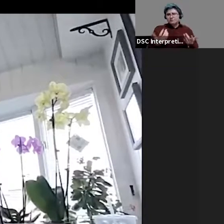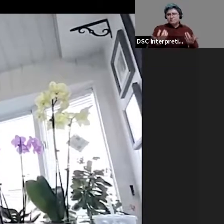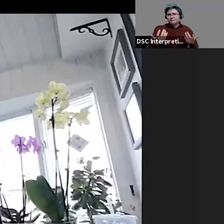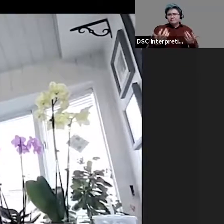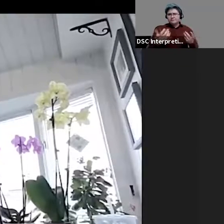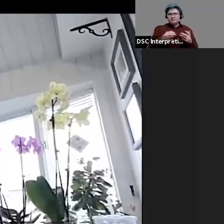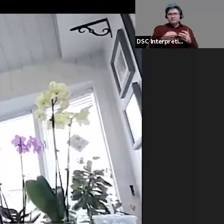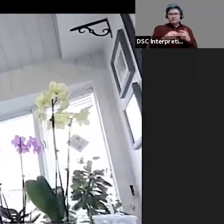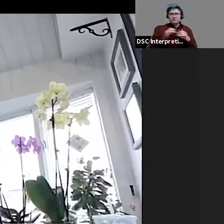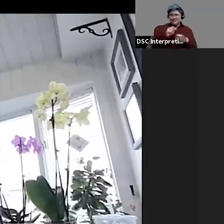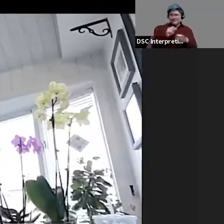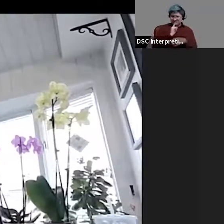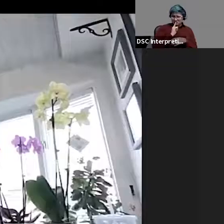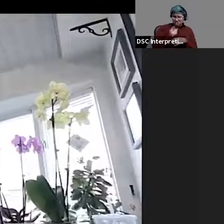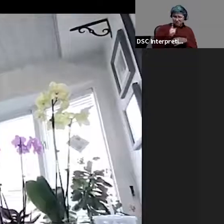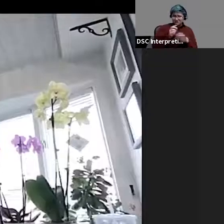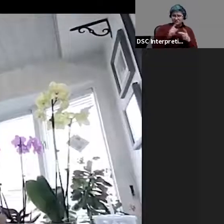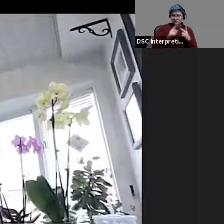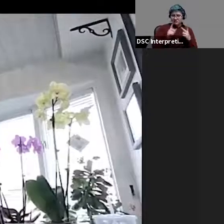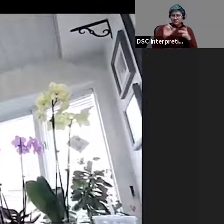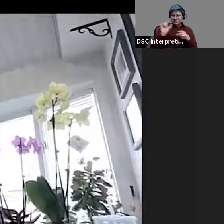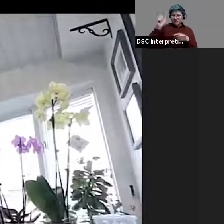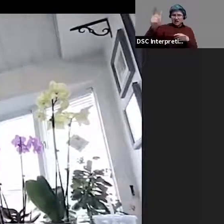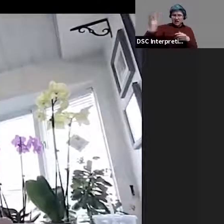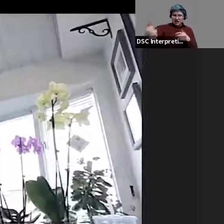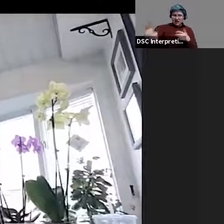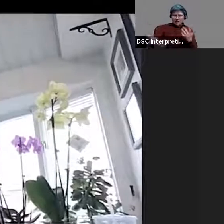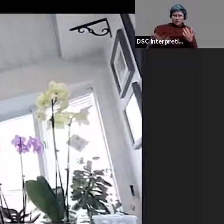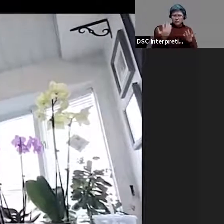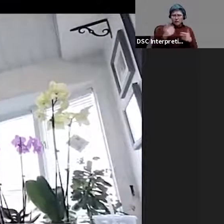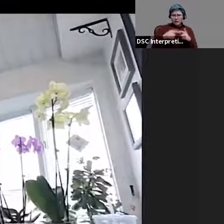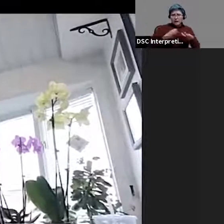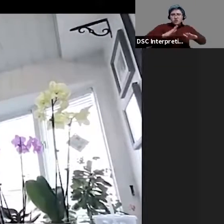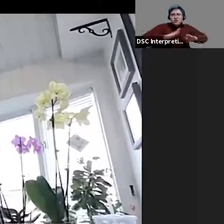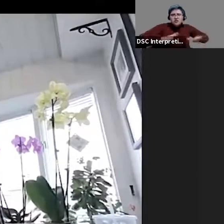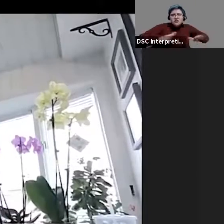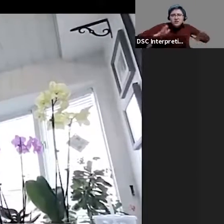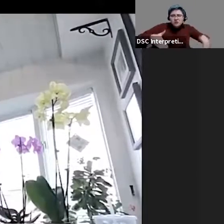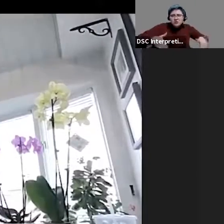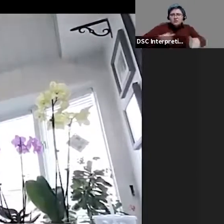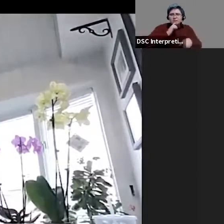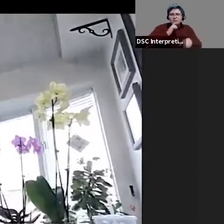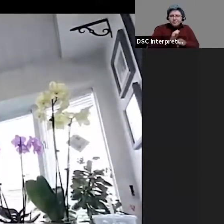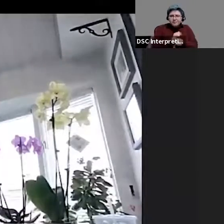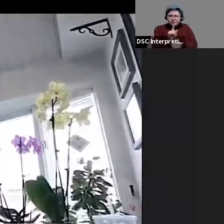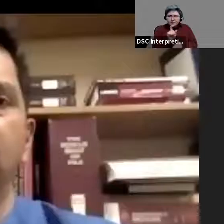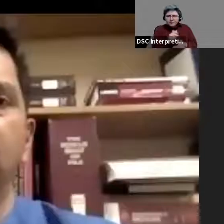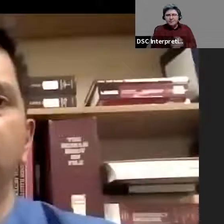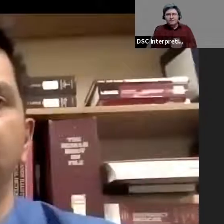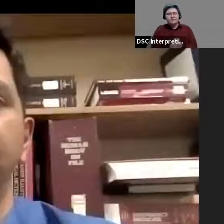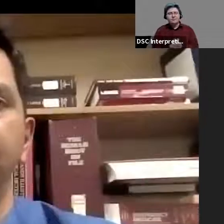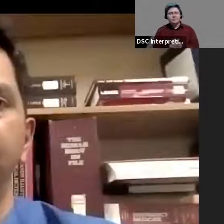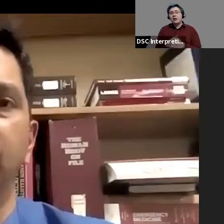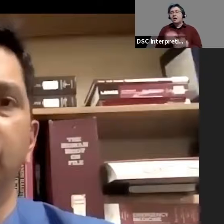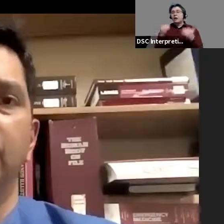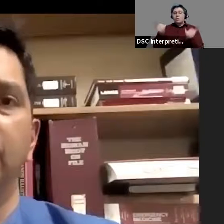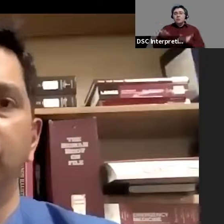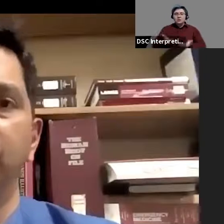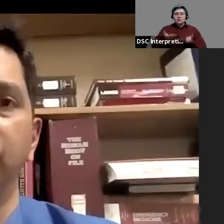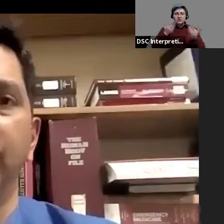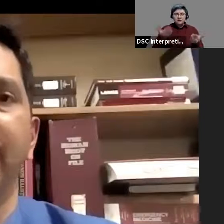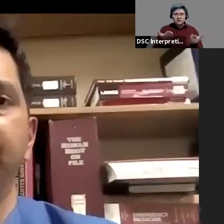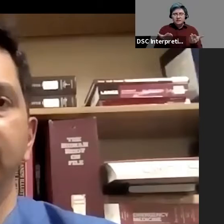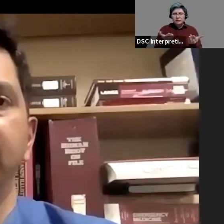So is that true? And then down the road, what about young children themselves? So the current recommendations are